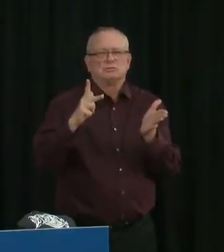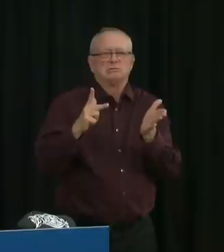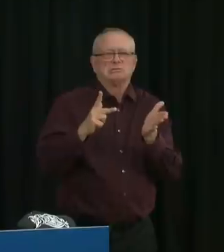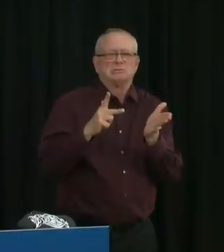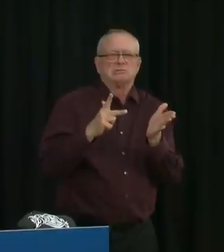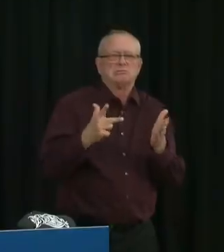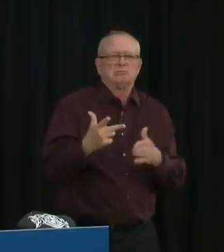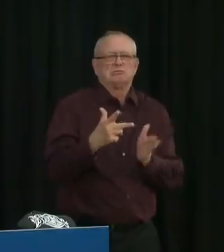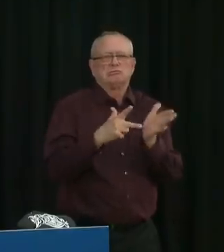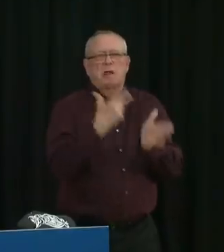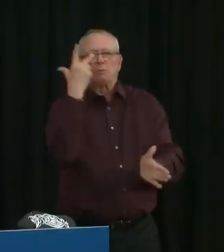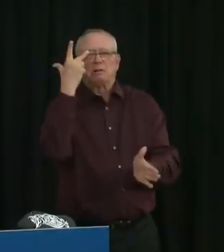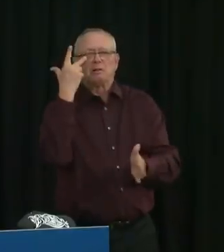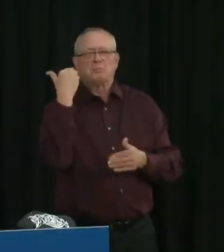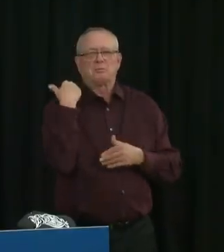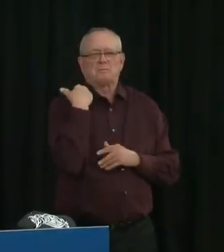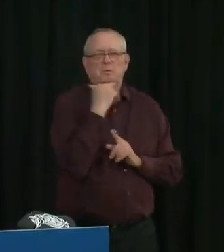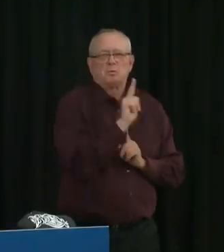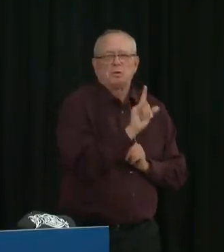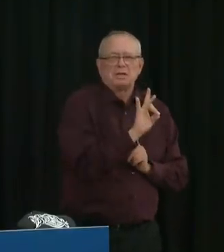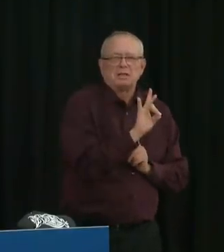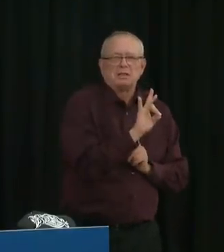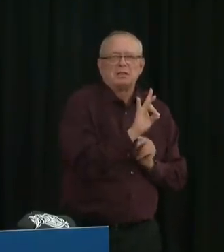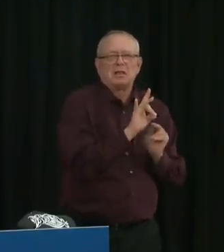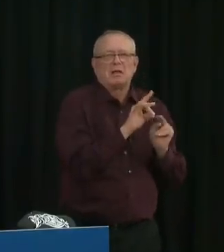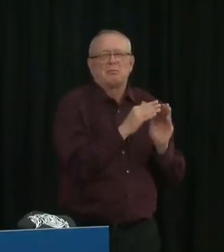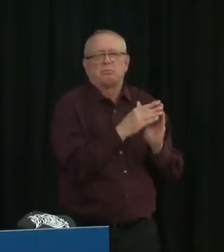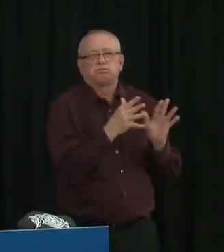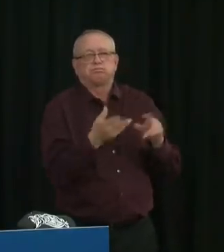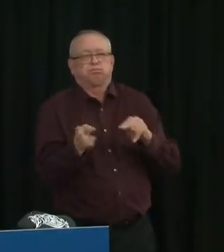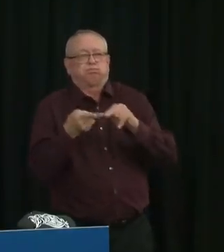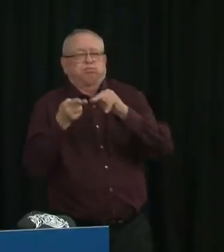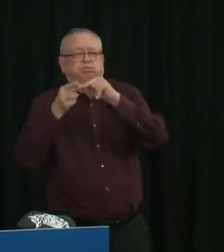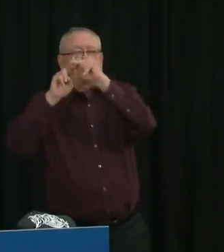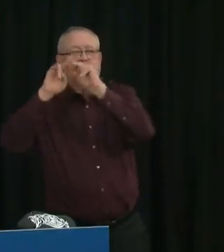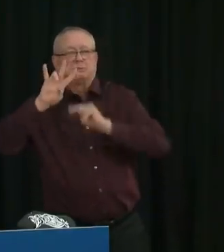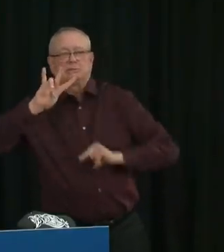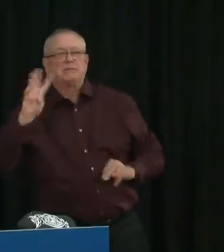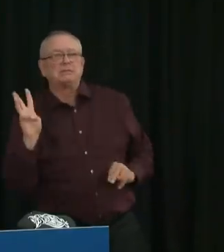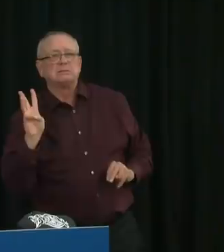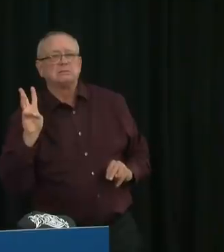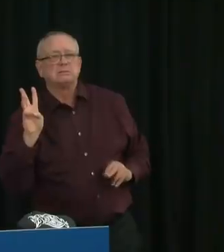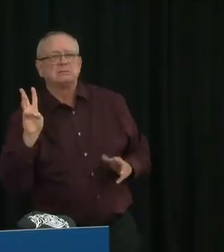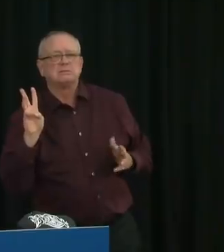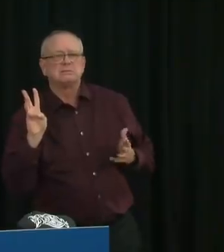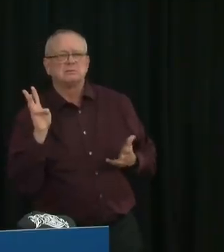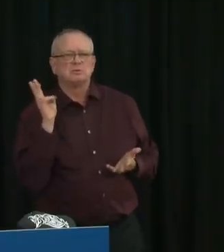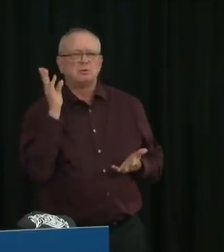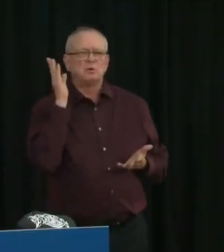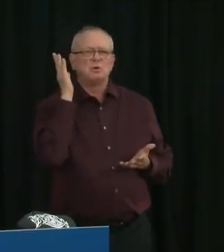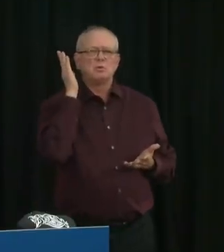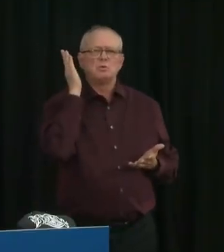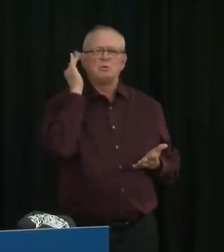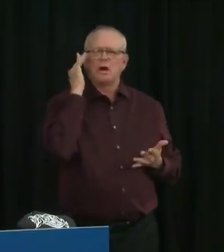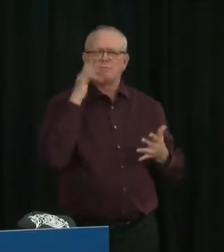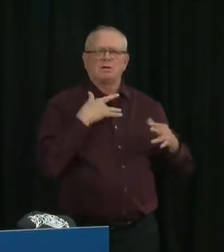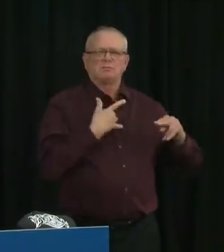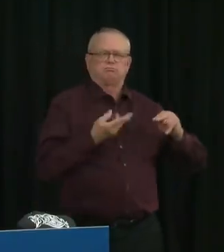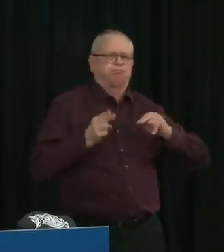cases. I'm just wondering if you can comment on this increase and if you're seeing any trends that could maybe explain why we're seeing such a jump.